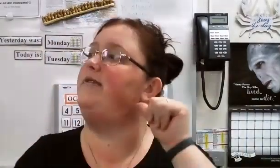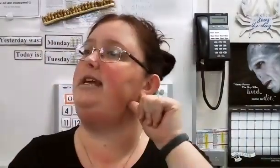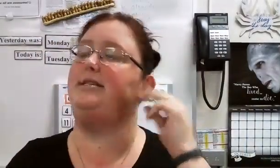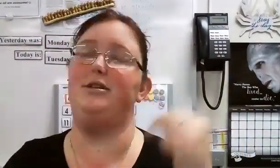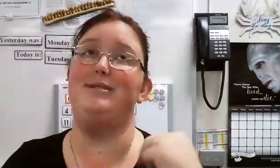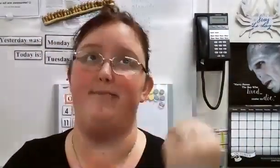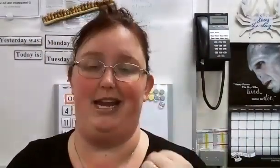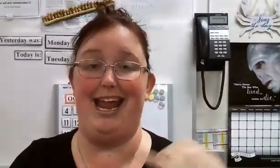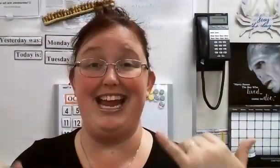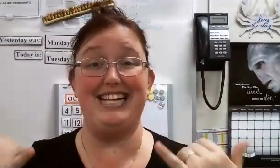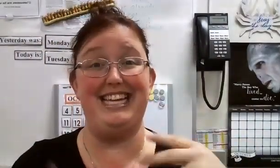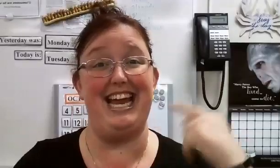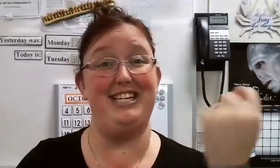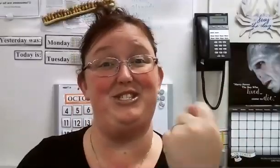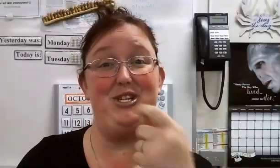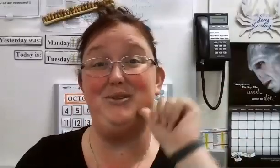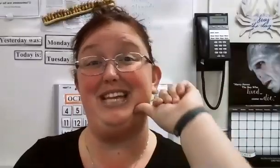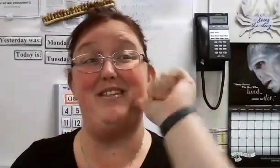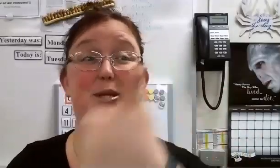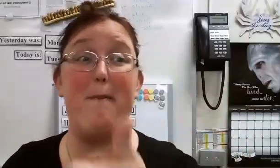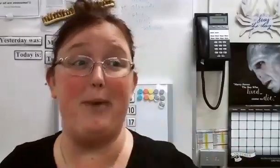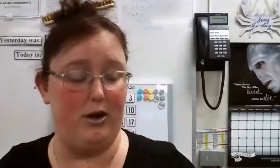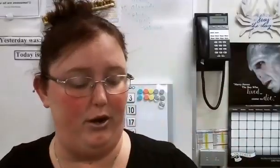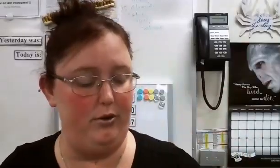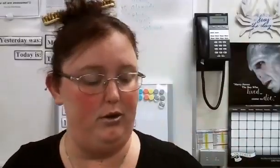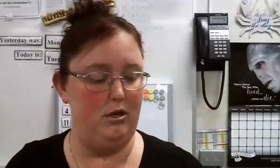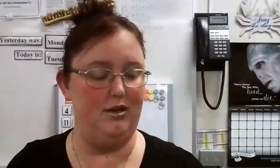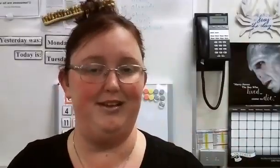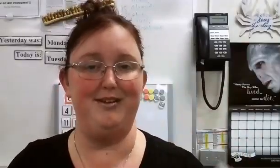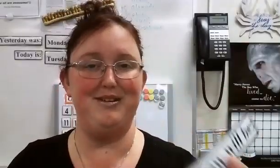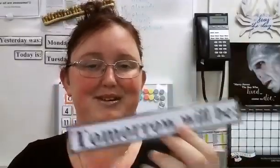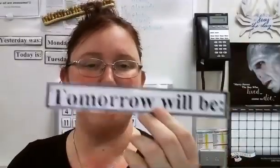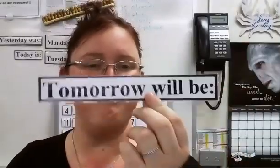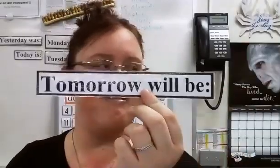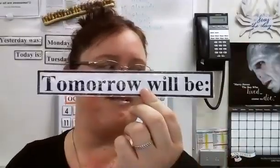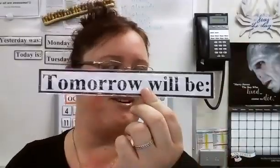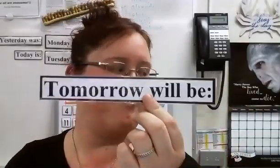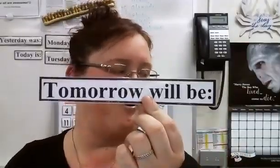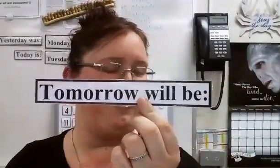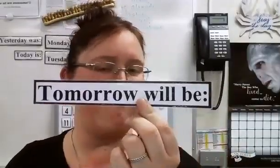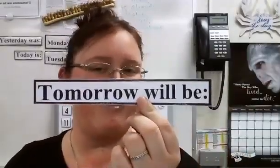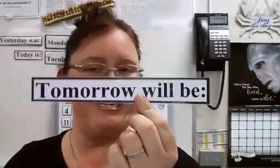if yesterday was Monday and today is Tuesday, then tomorrow will be what?